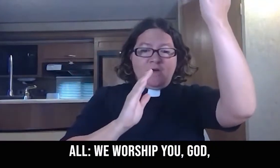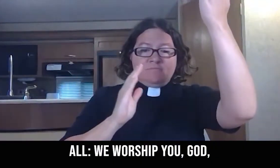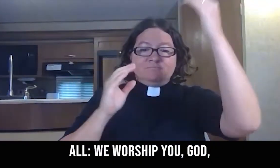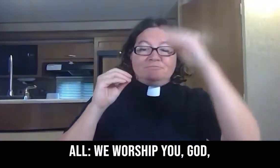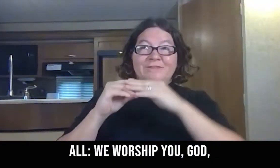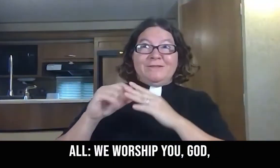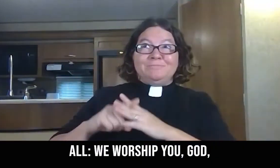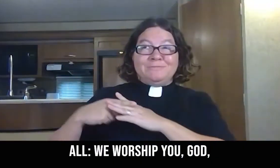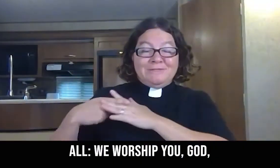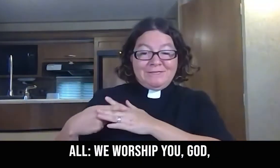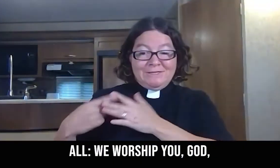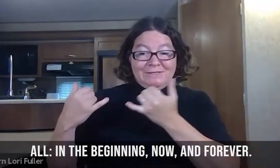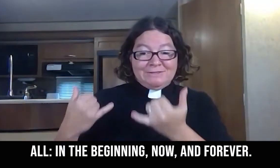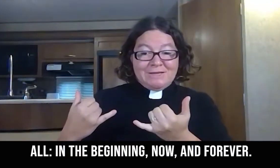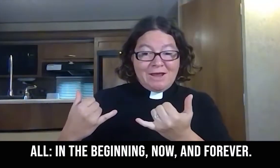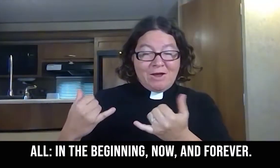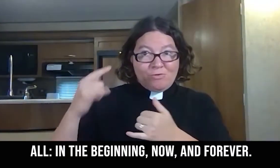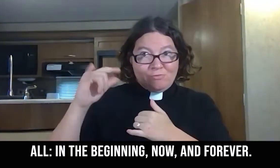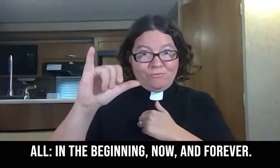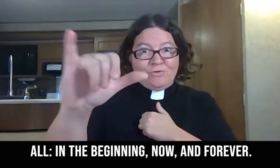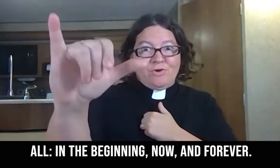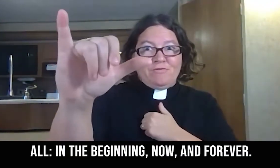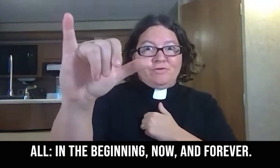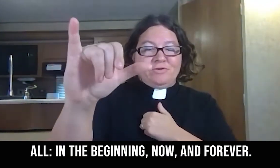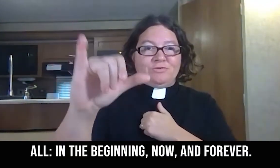God, in the beginning, now and forever.